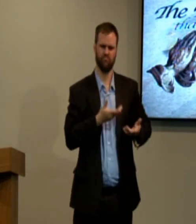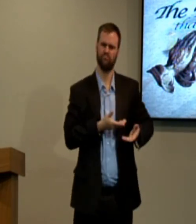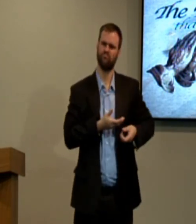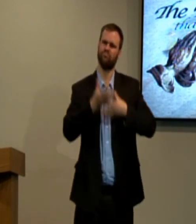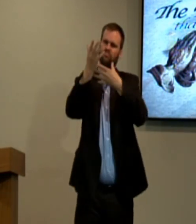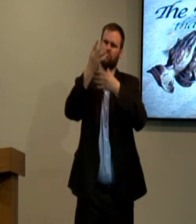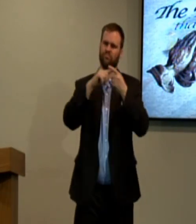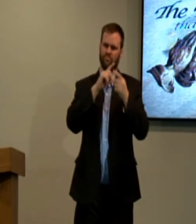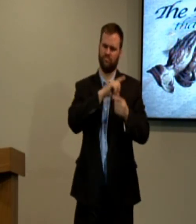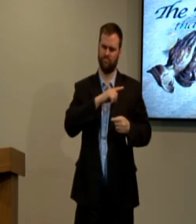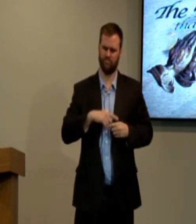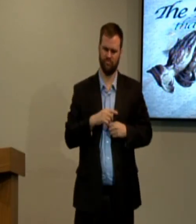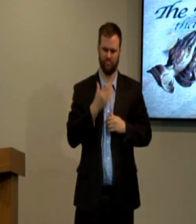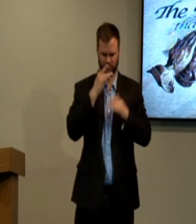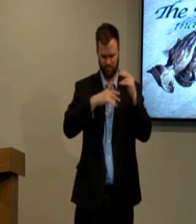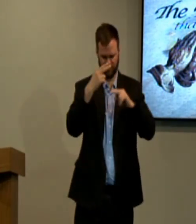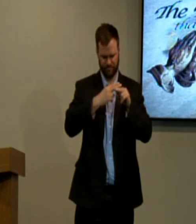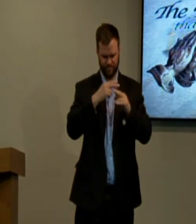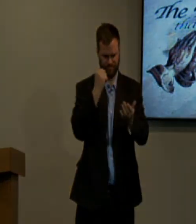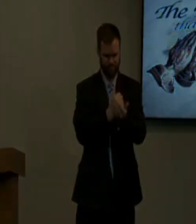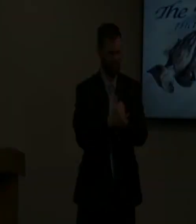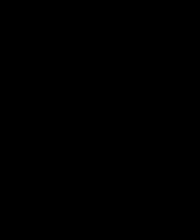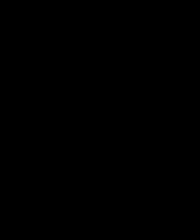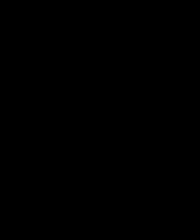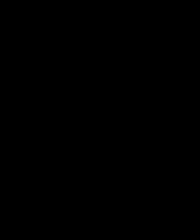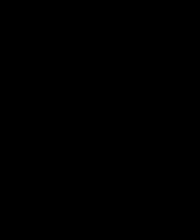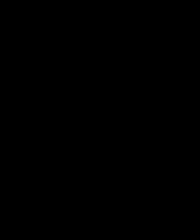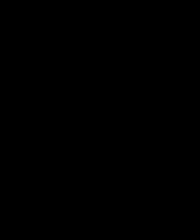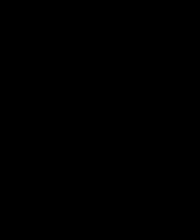That we would have a repentful heart and